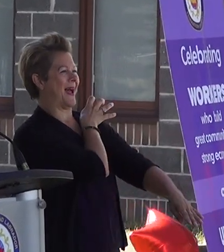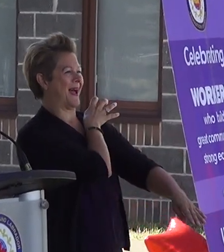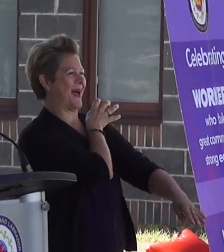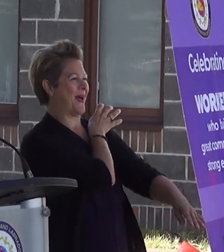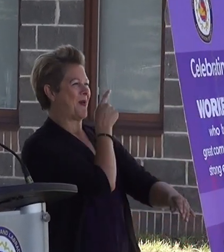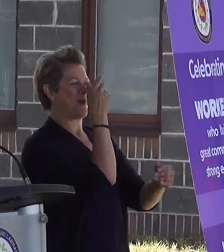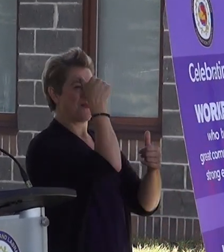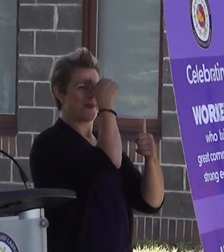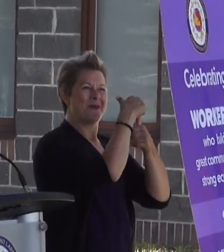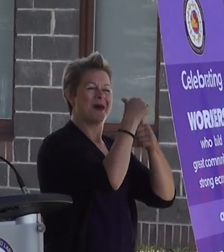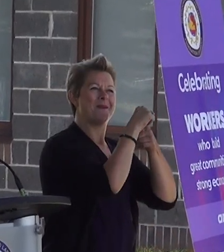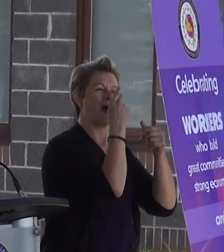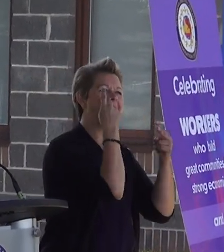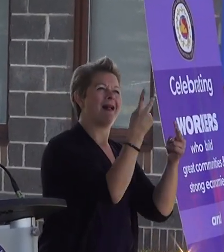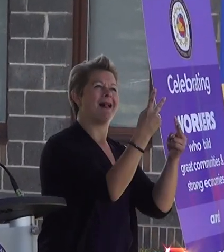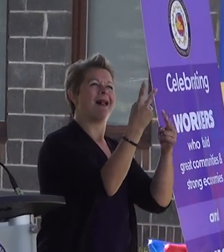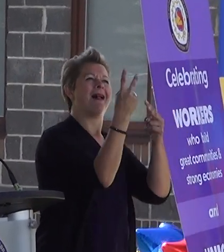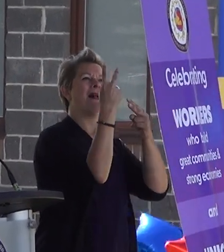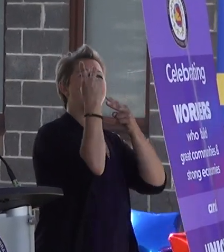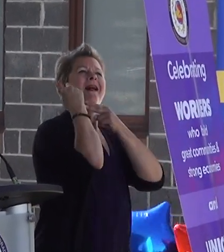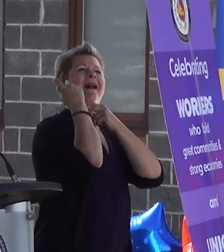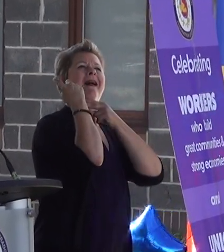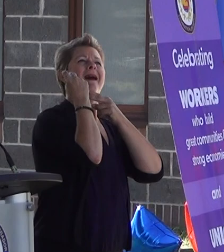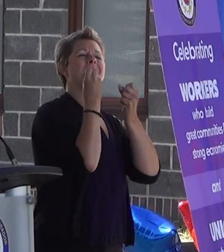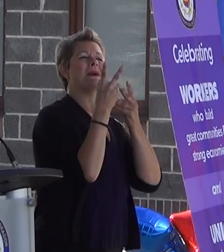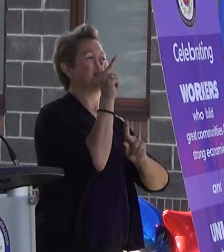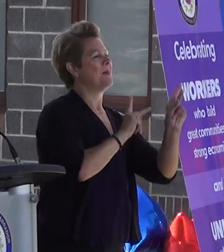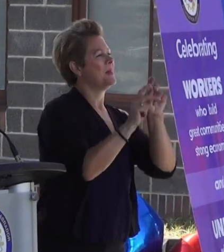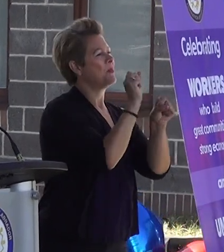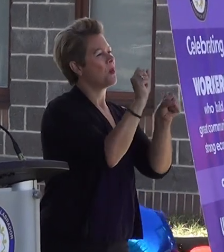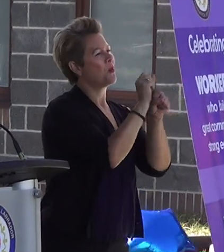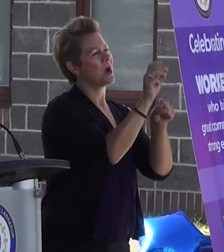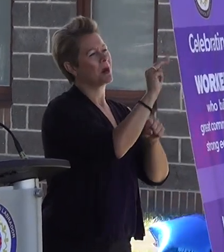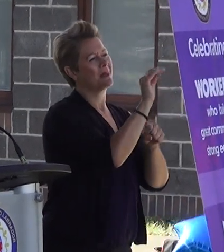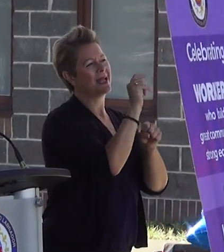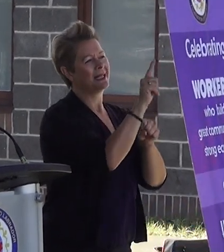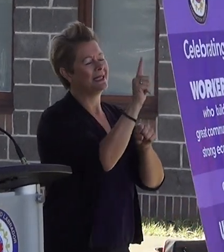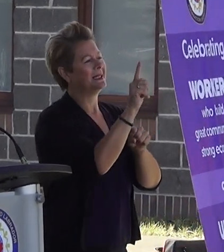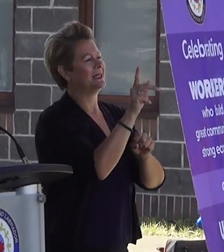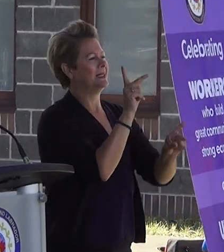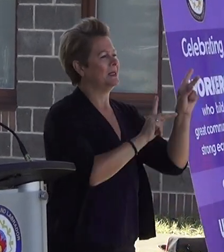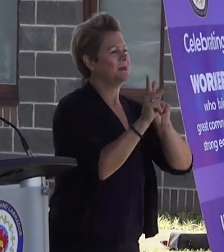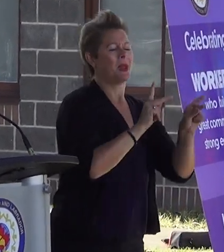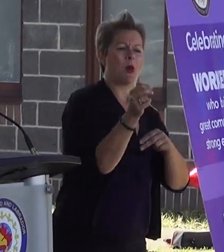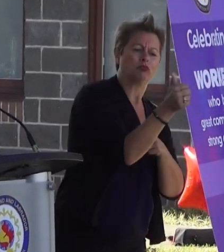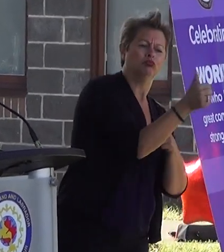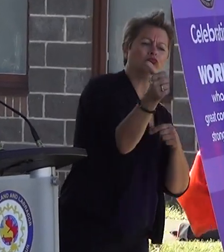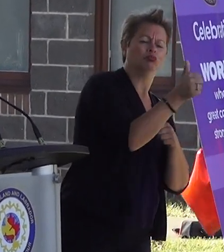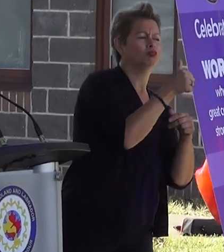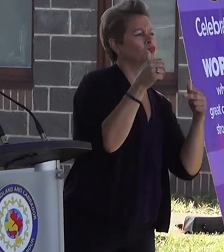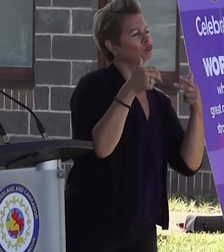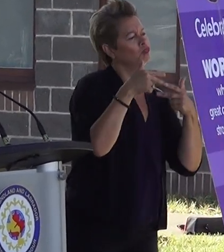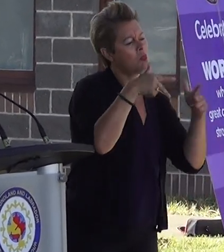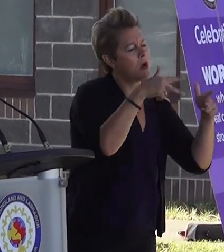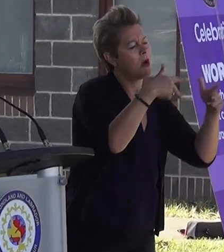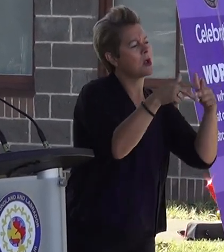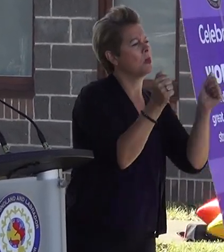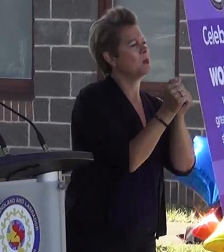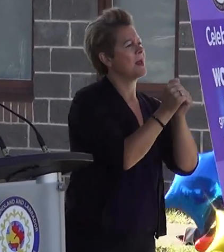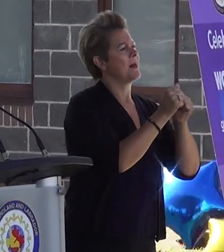memories, really, of the people who worked in the mill, the people walking back and forth to the mill with their baskets,